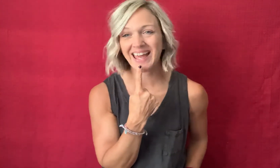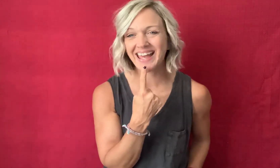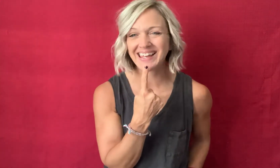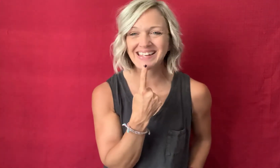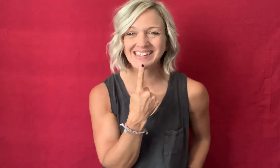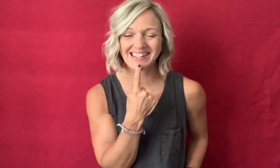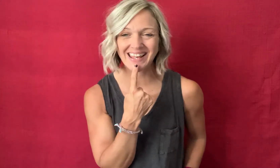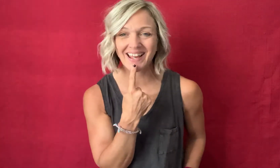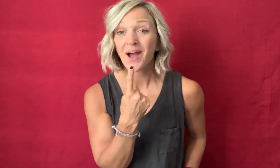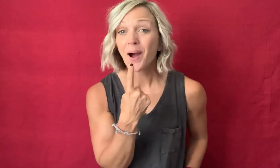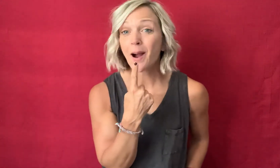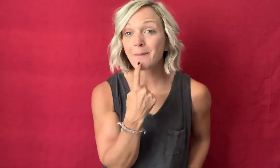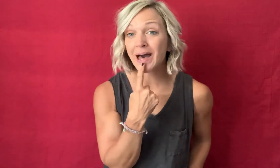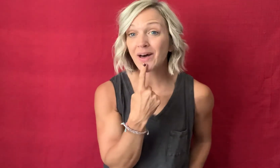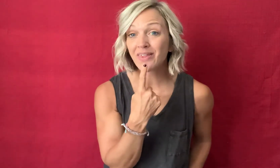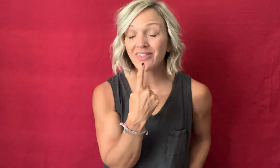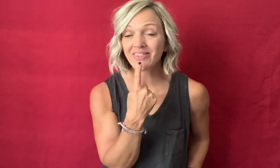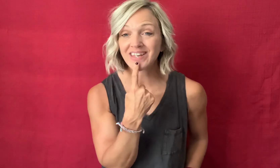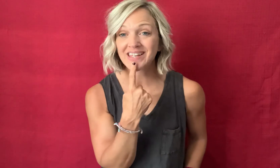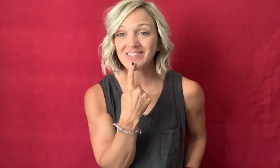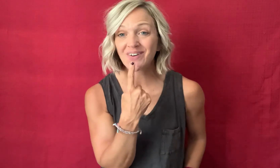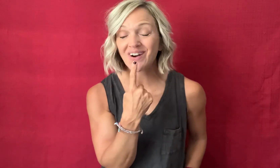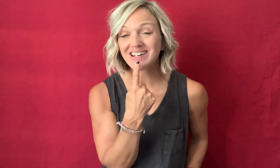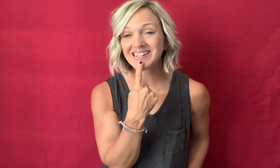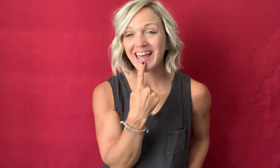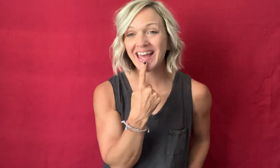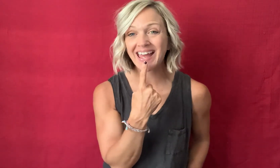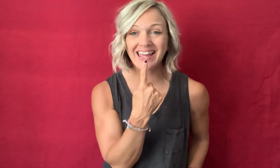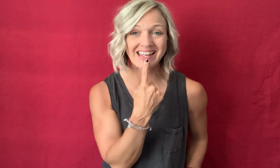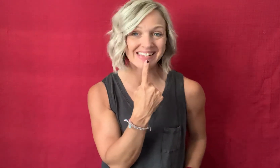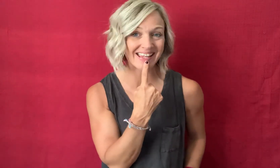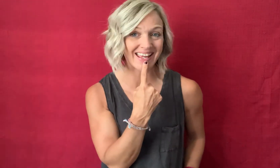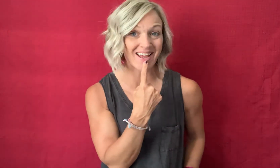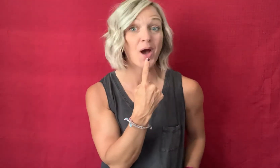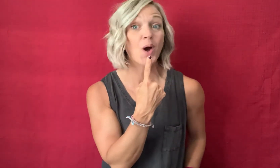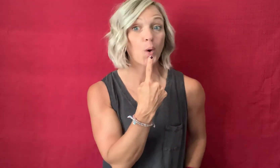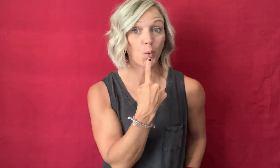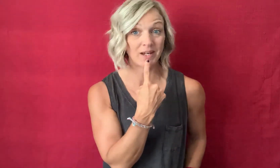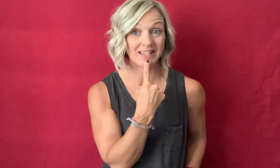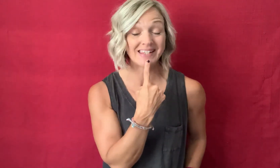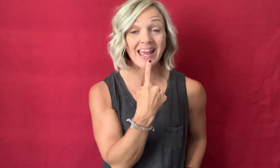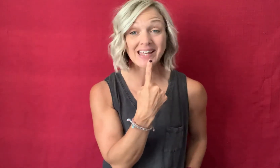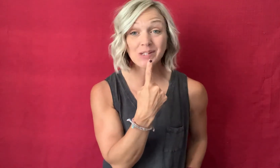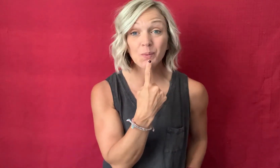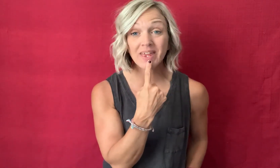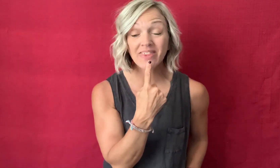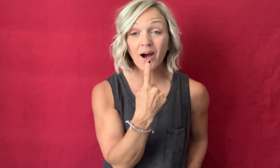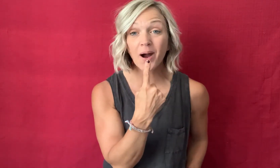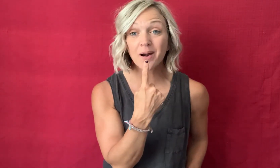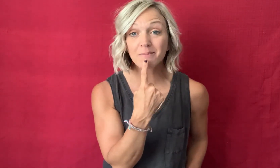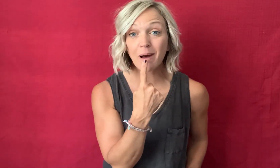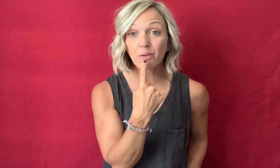our mouth is for tasting we taste with our mouth